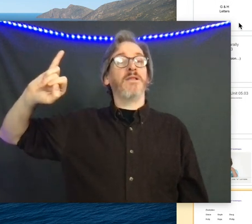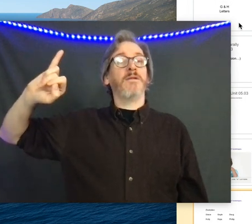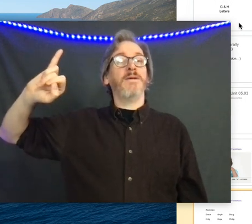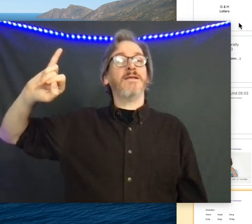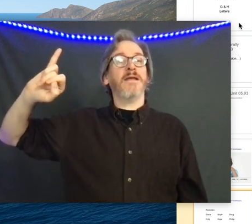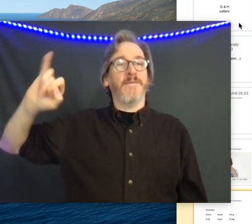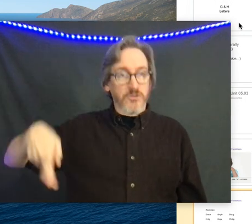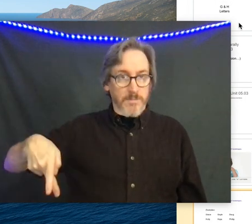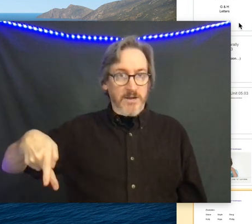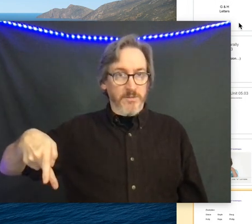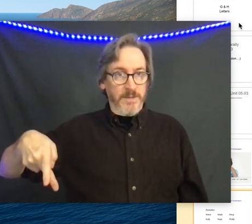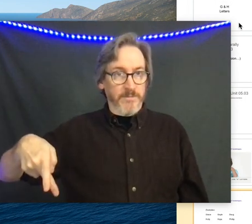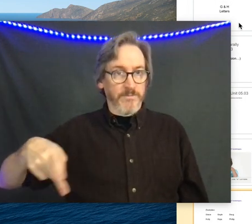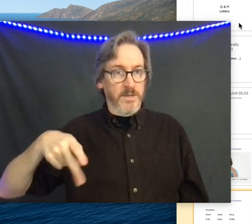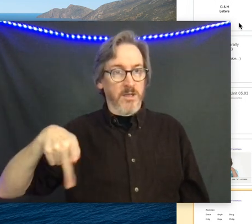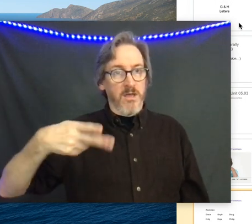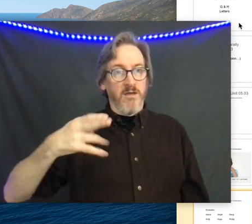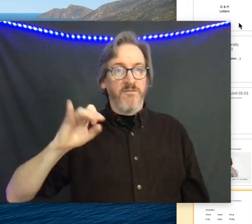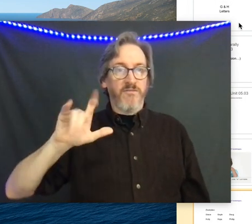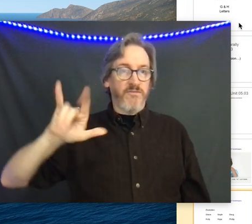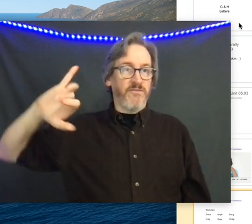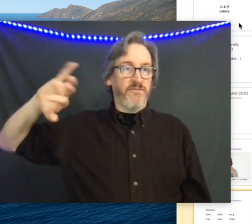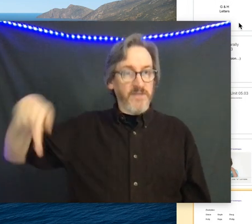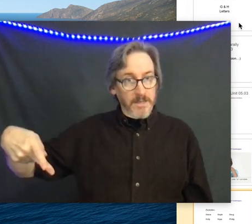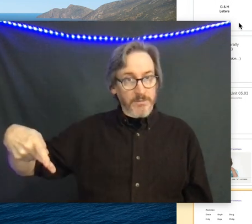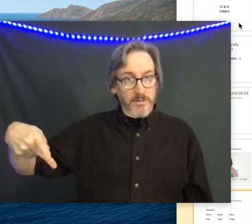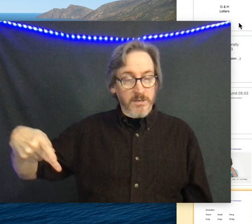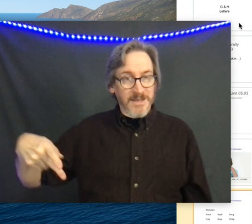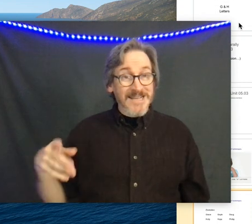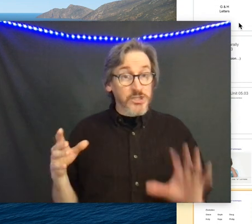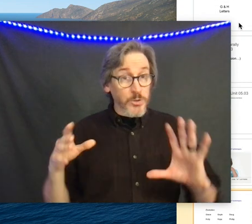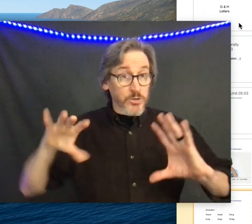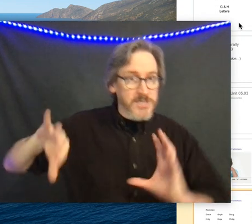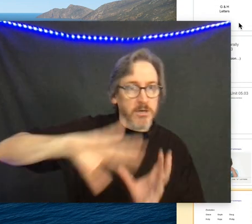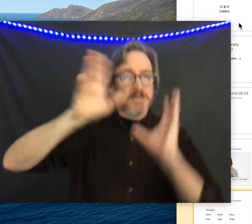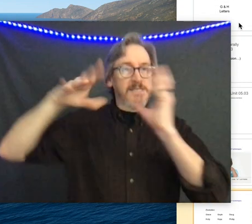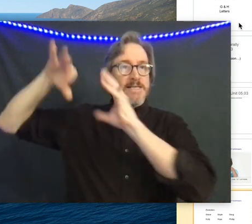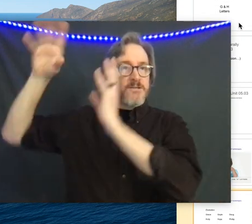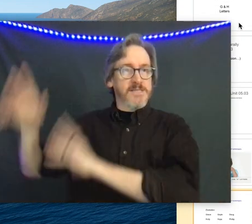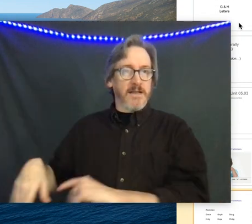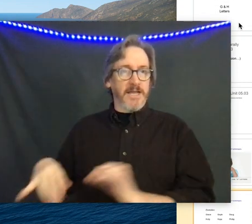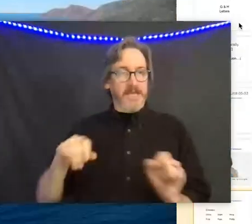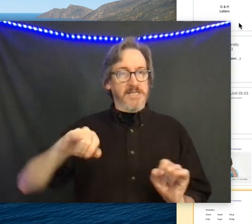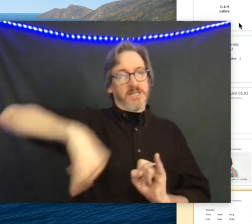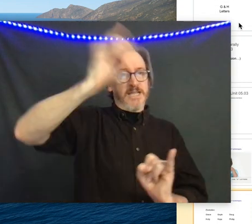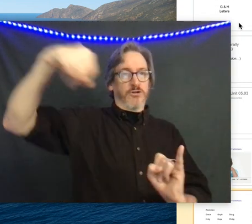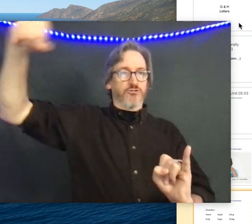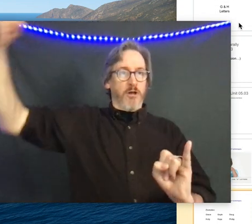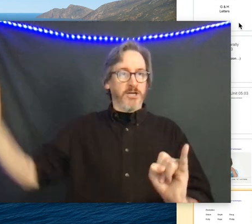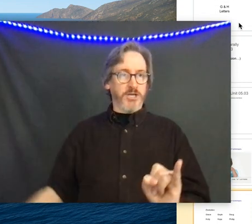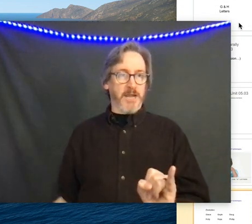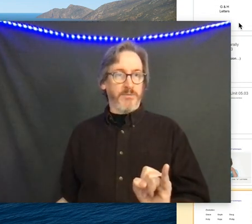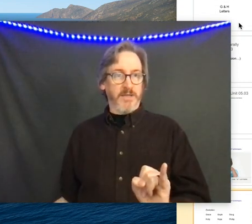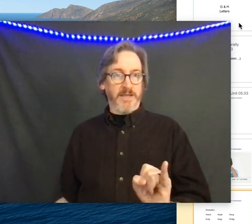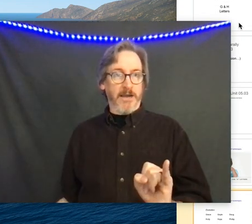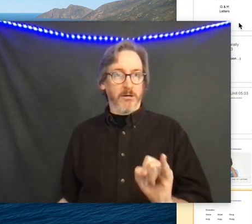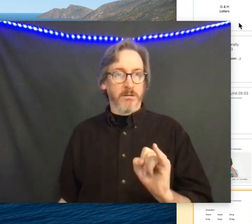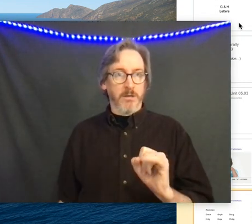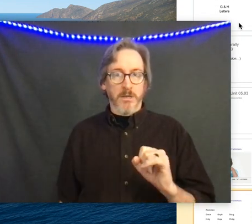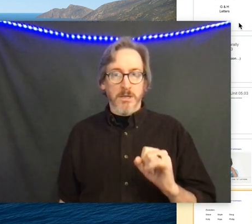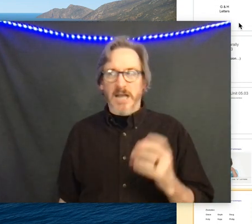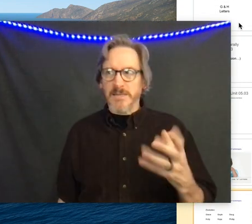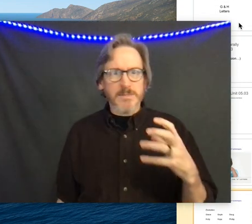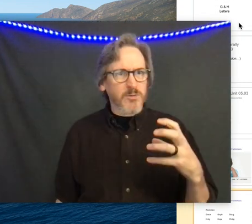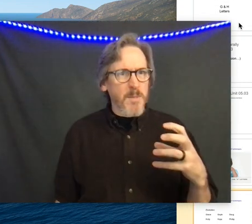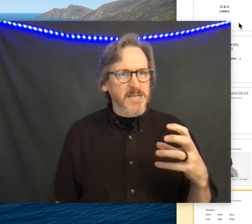up a little bit, and then drop down to the P. Phillip. So you're starting to see there's that, like, it's like you're drawing a shape in the air.